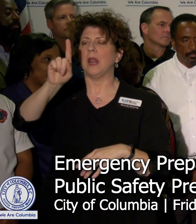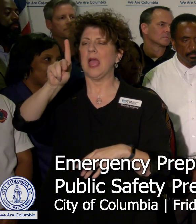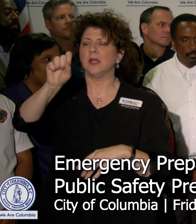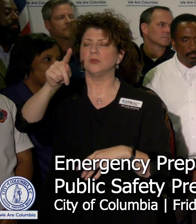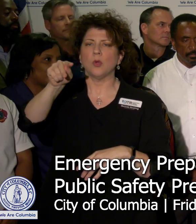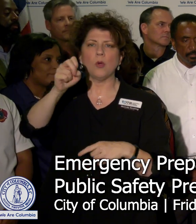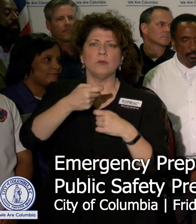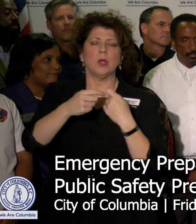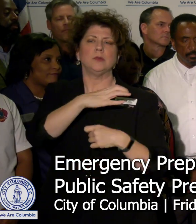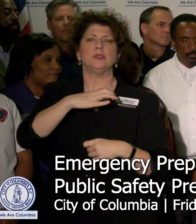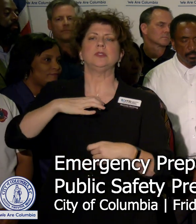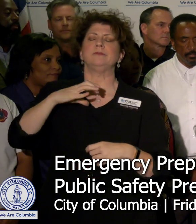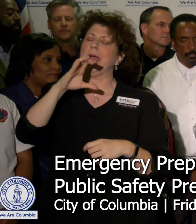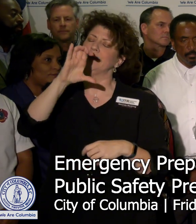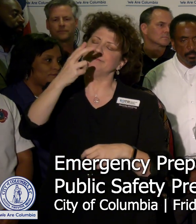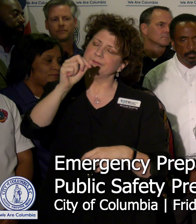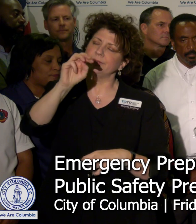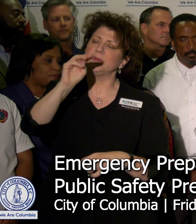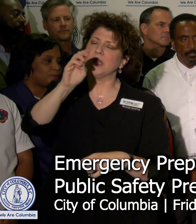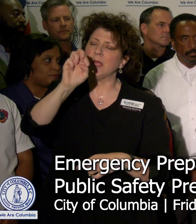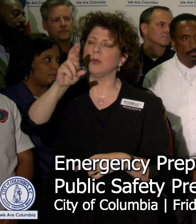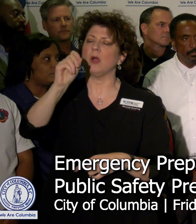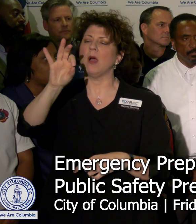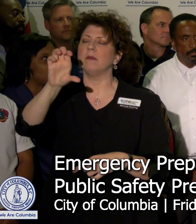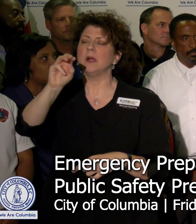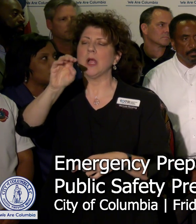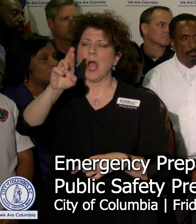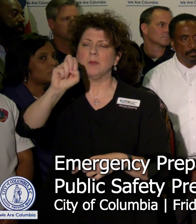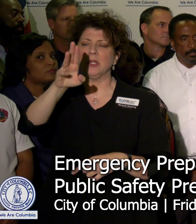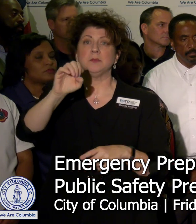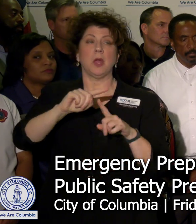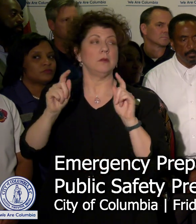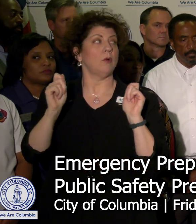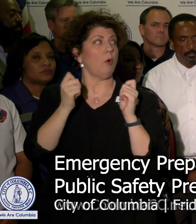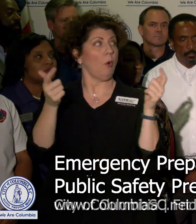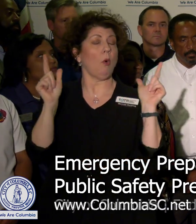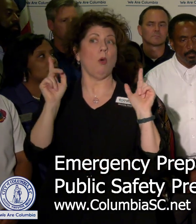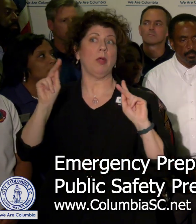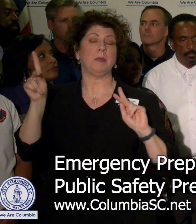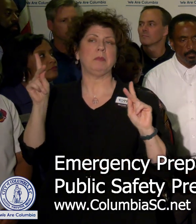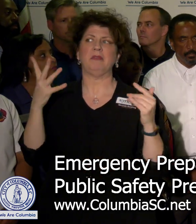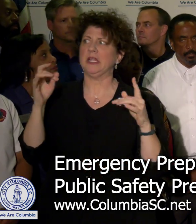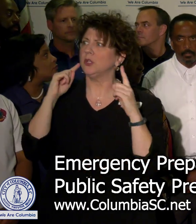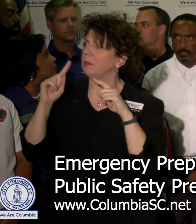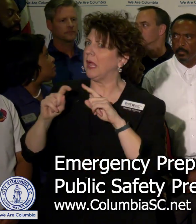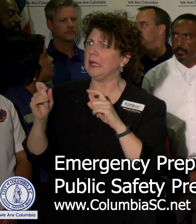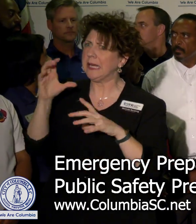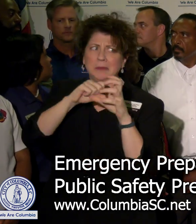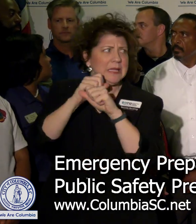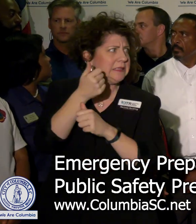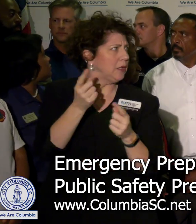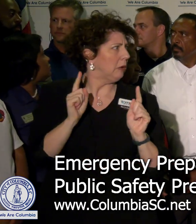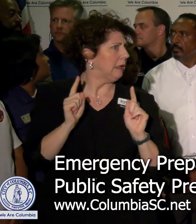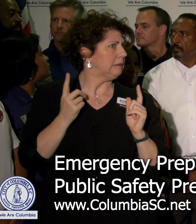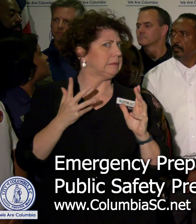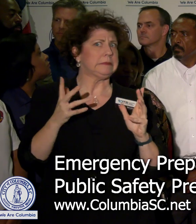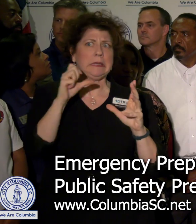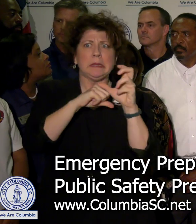Columbia Chamber of Commerce. Everyone else on the program, I think you're probably going to hear from. Did I miss anything or miss anyone?